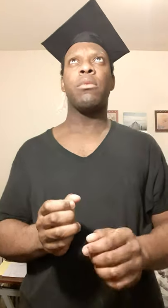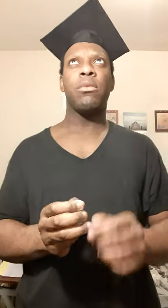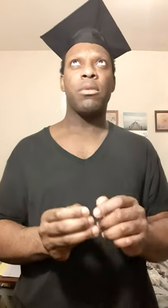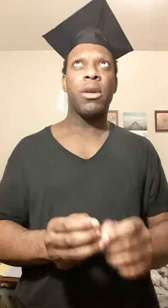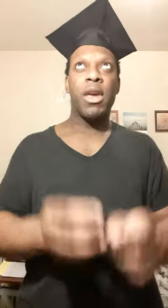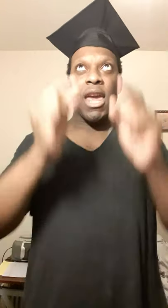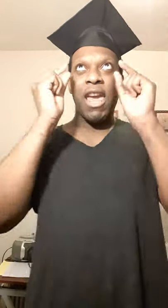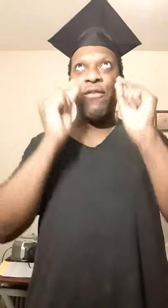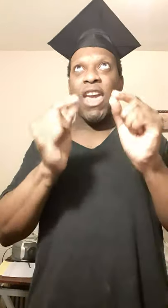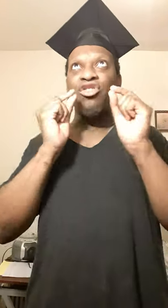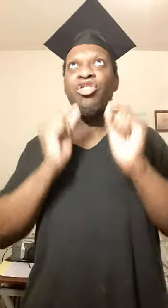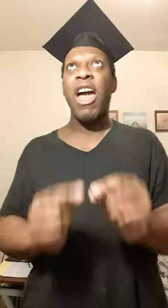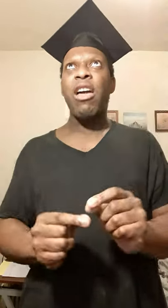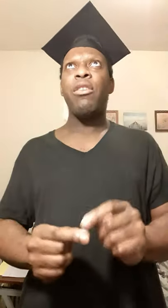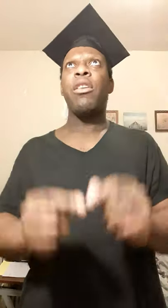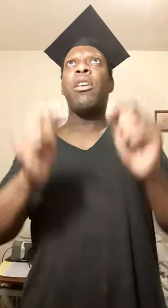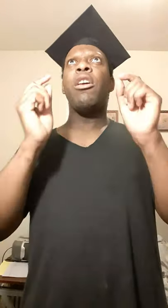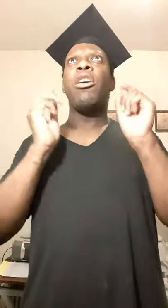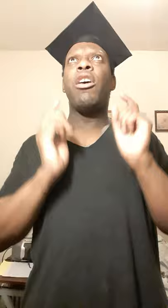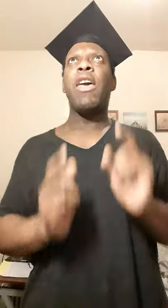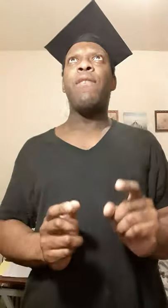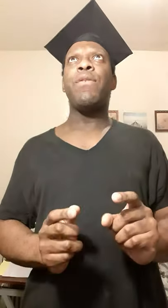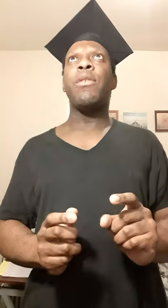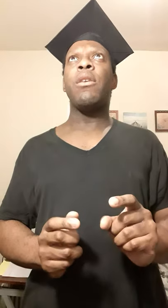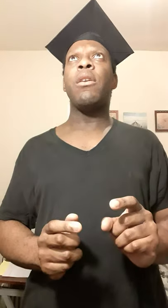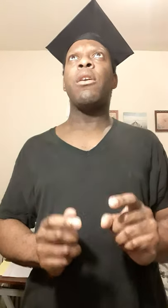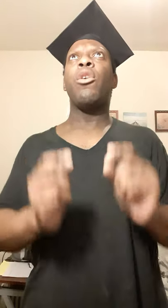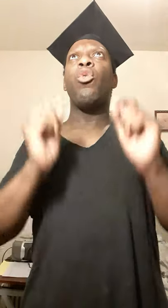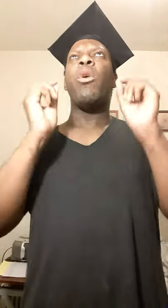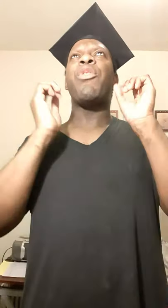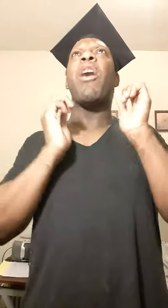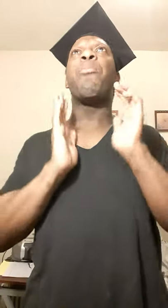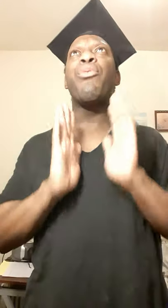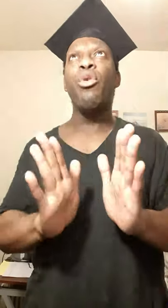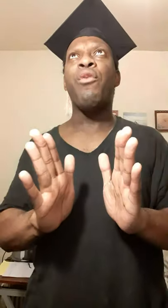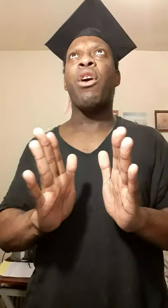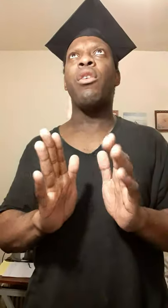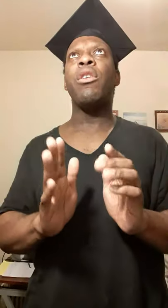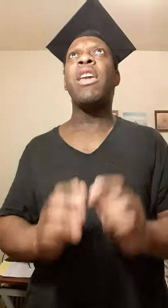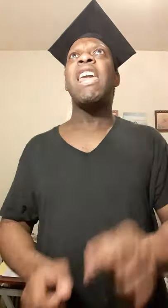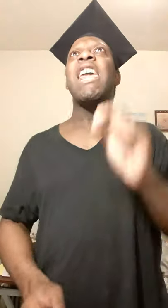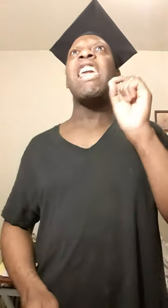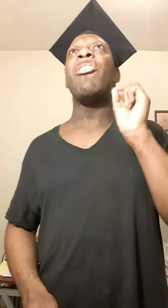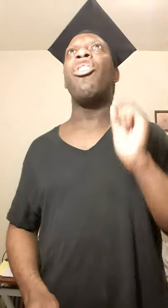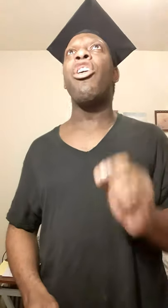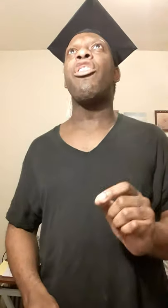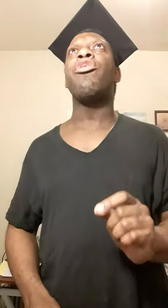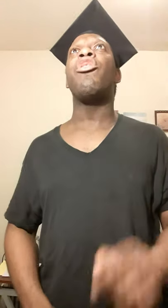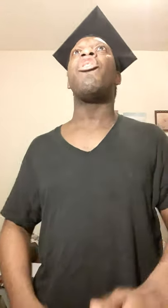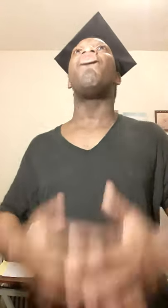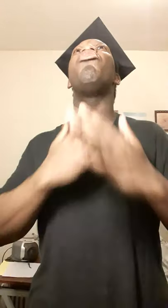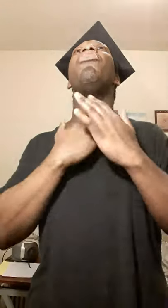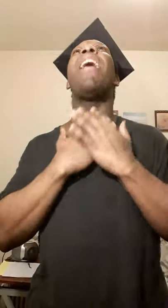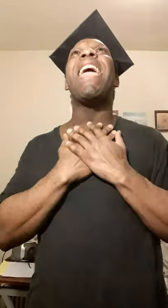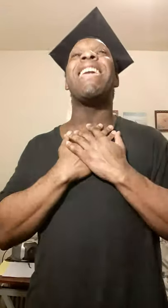If a child lives with approval, he learns to like